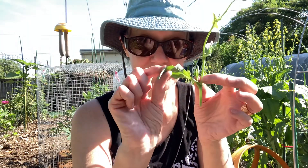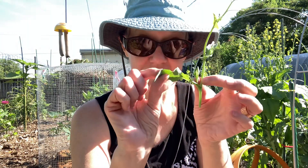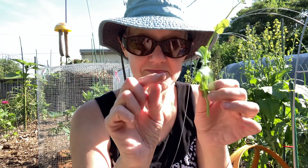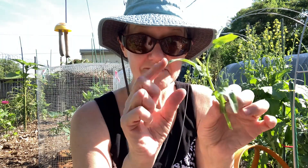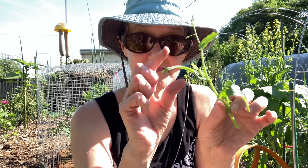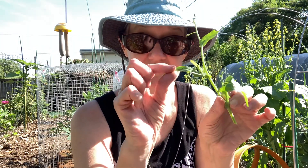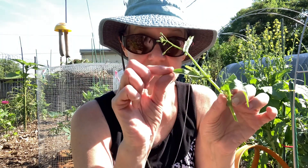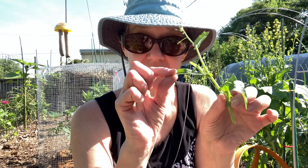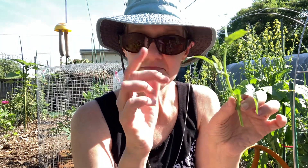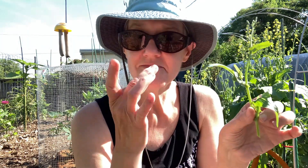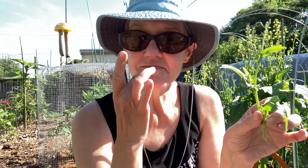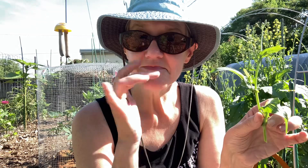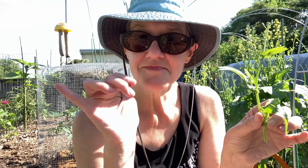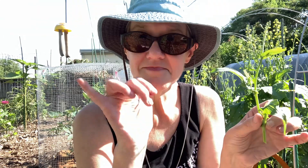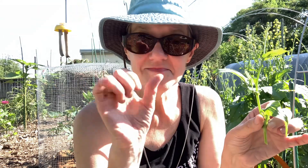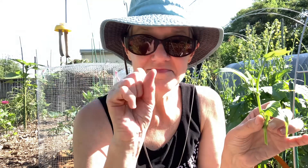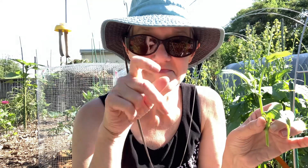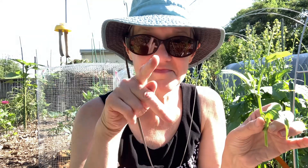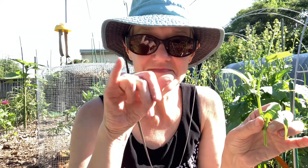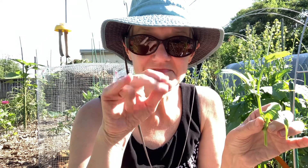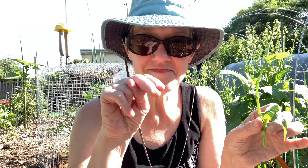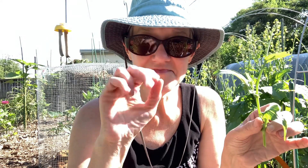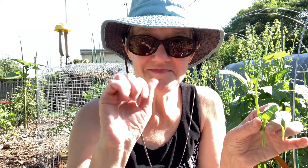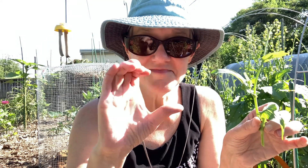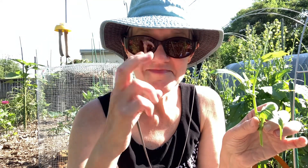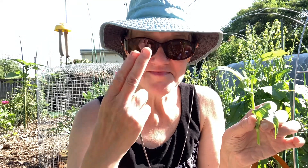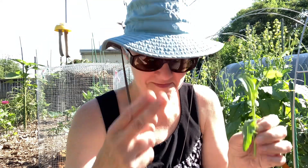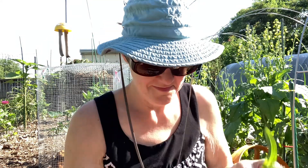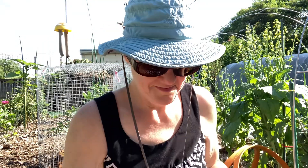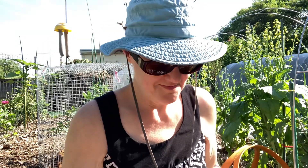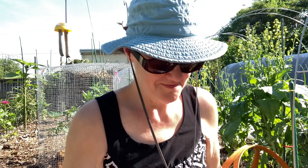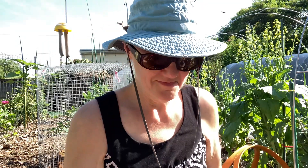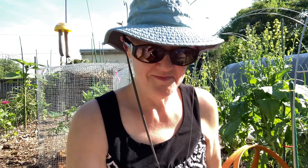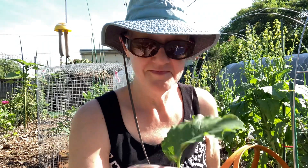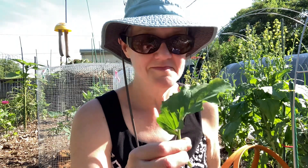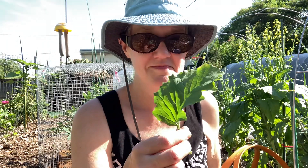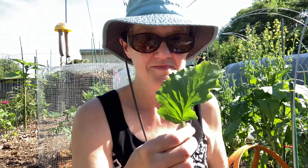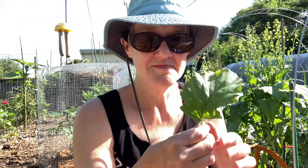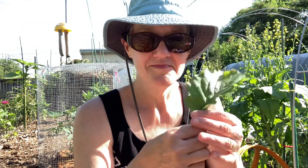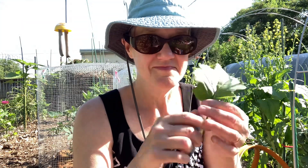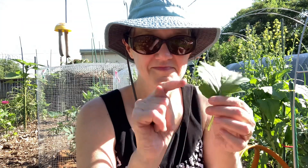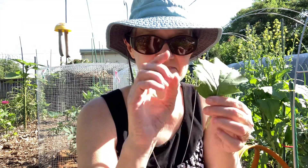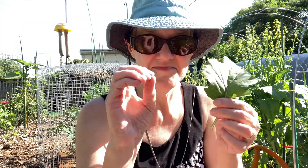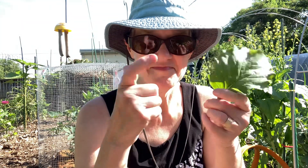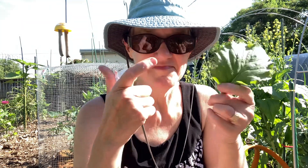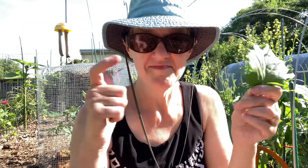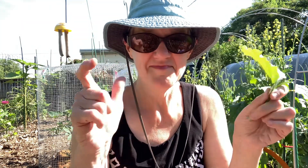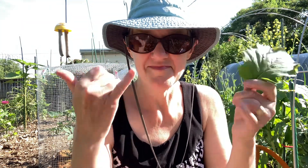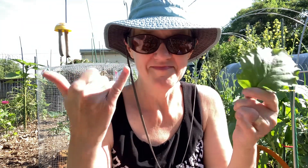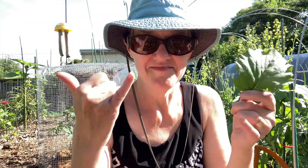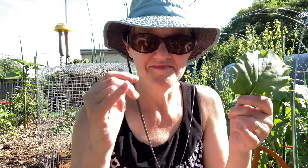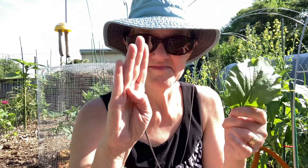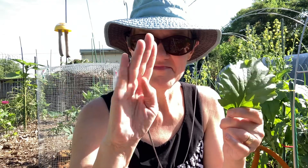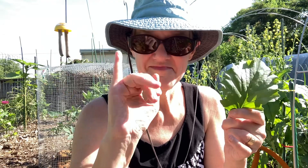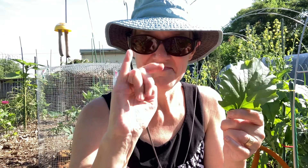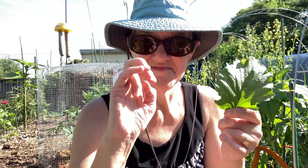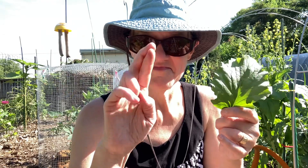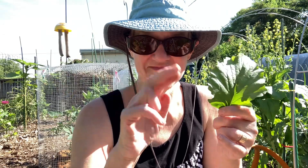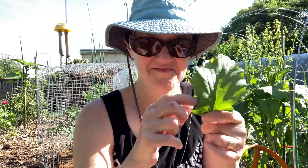and these small tender leaves they taste like spinach but the bigger leaves they're just too bitter